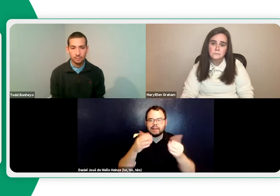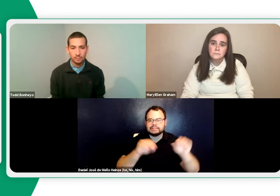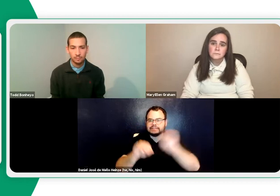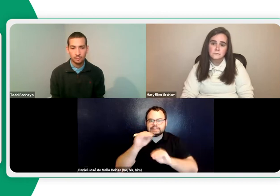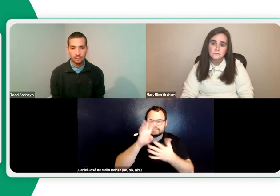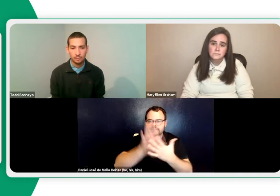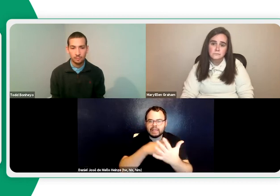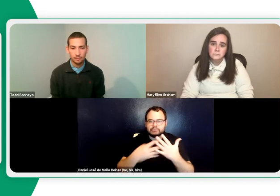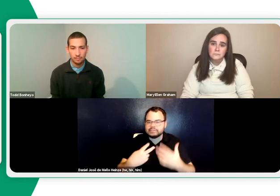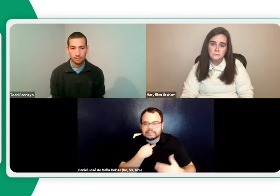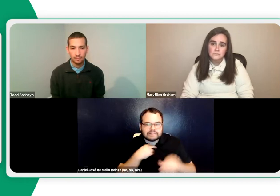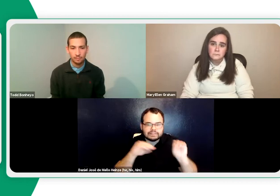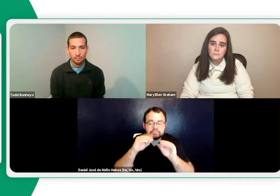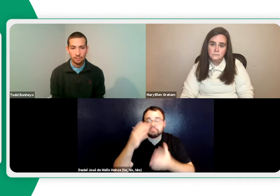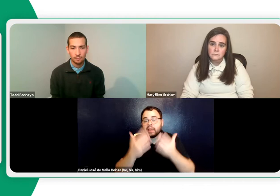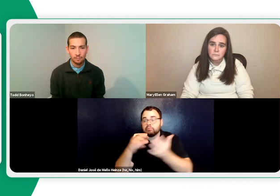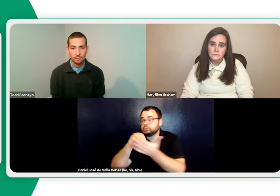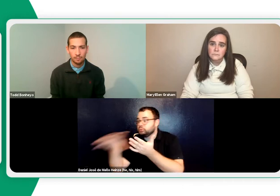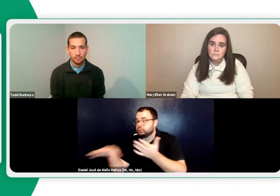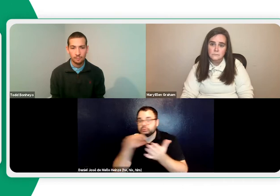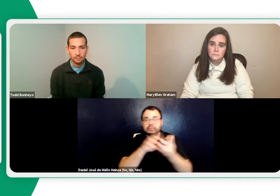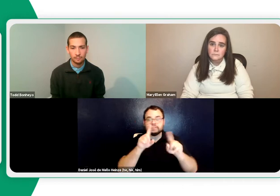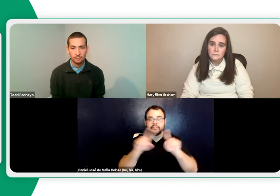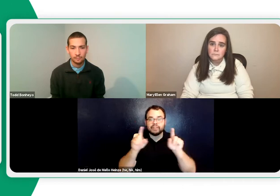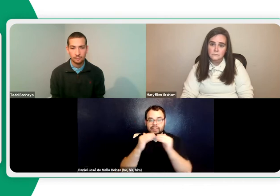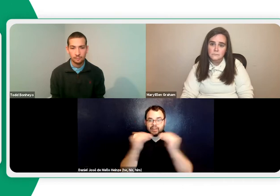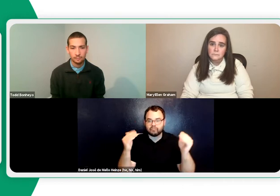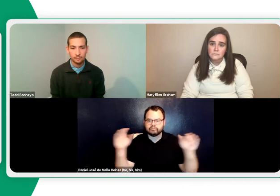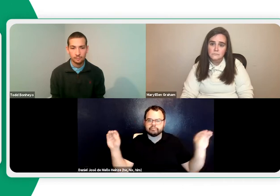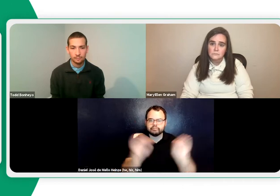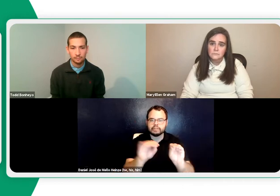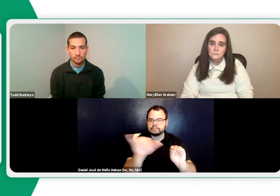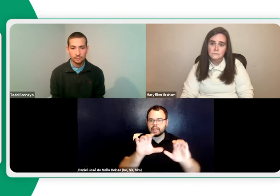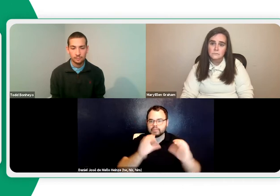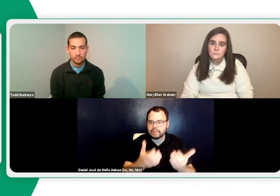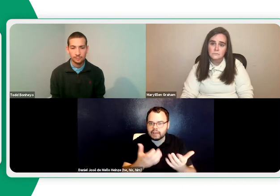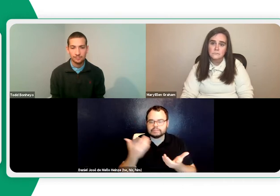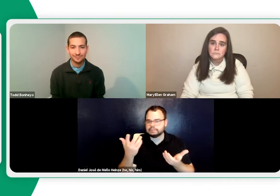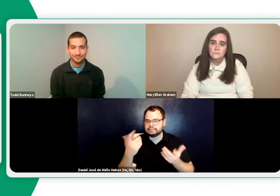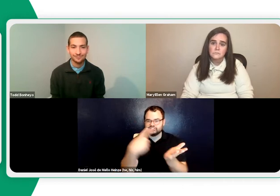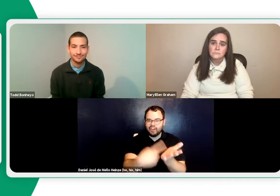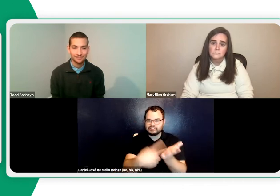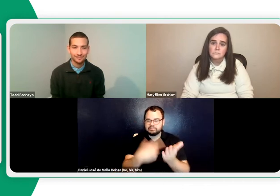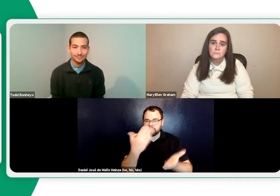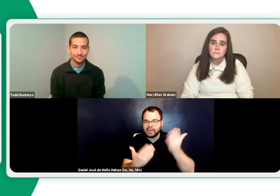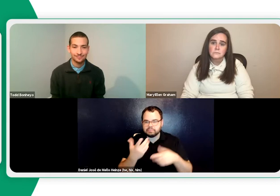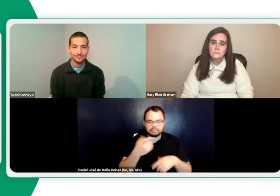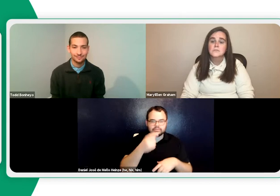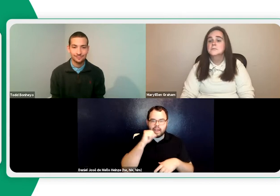some schools may have an issue with their class schedules. And there's two students in different levels that are put in the